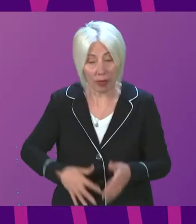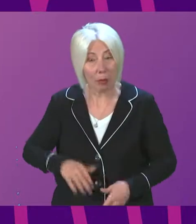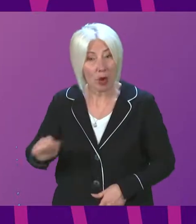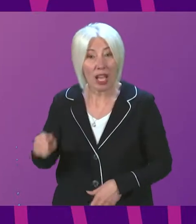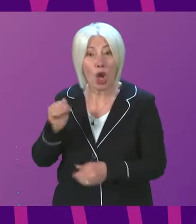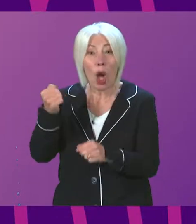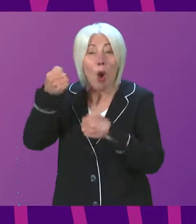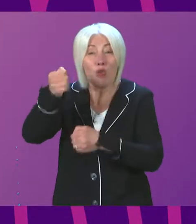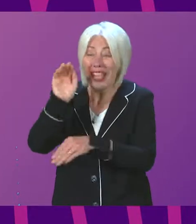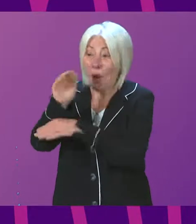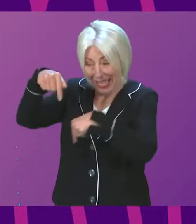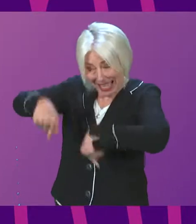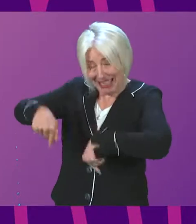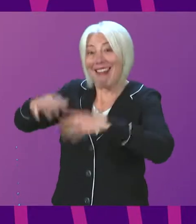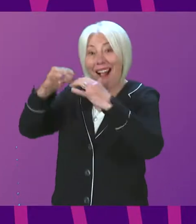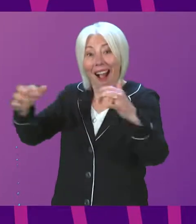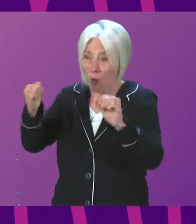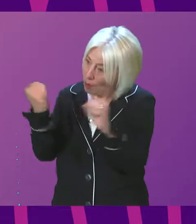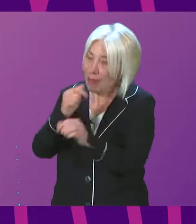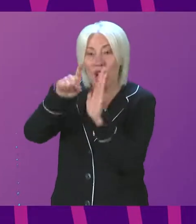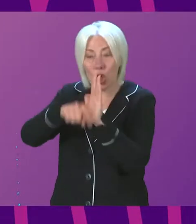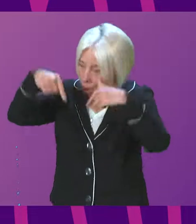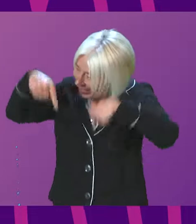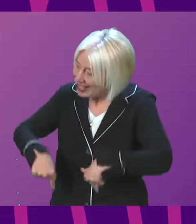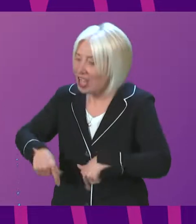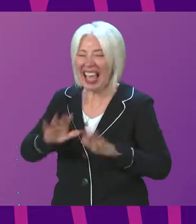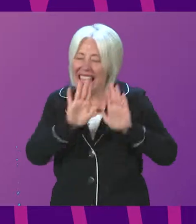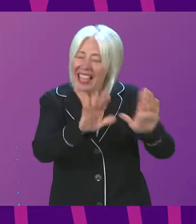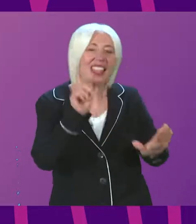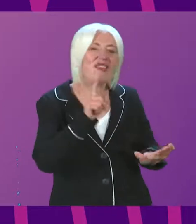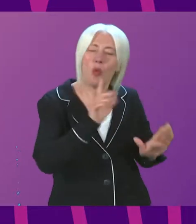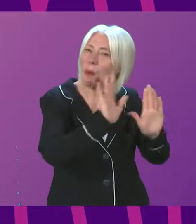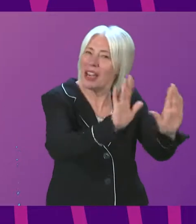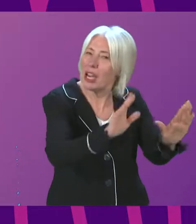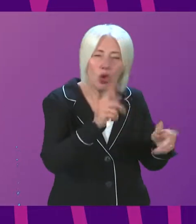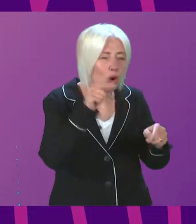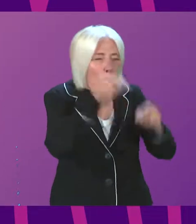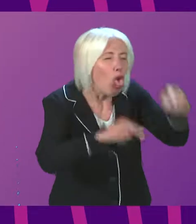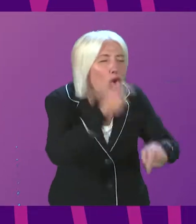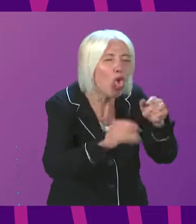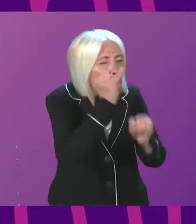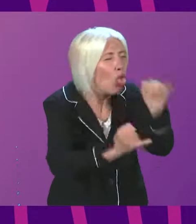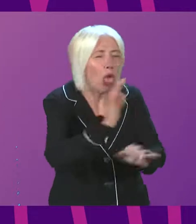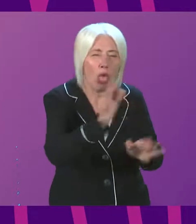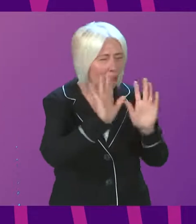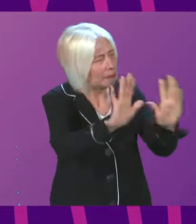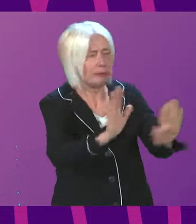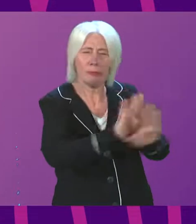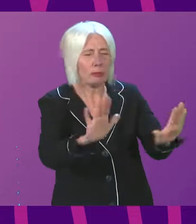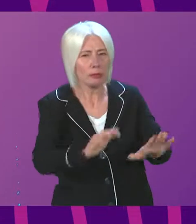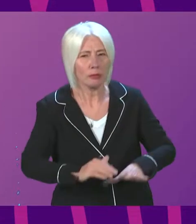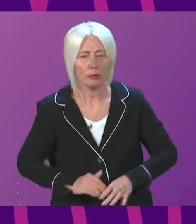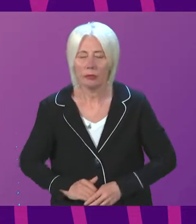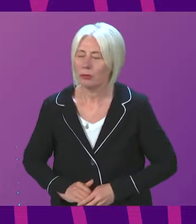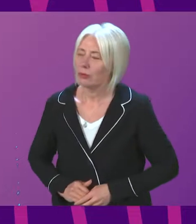do it outside this parliament where the laws are made and leave women alone and stop trying to intimidate them. Michelle